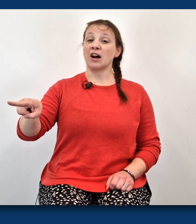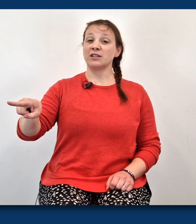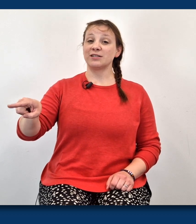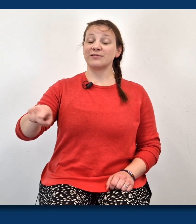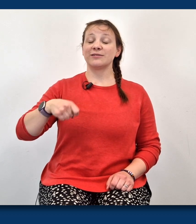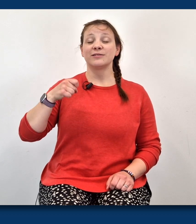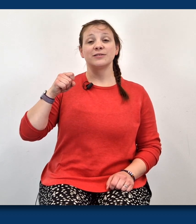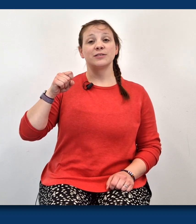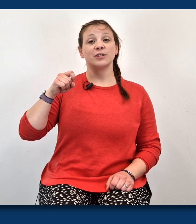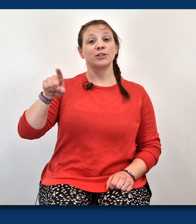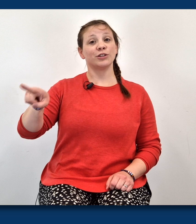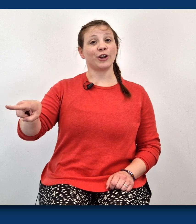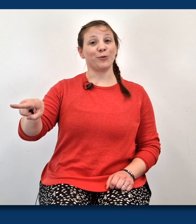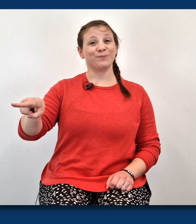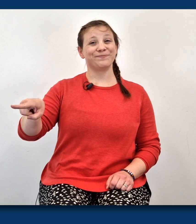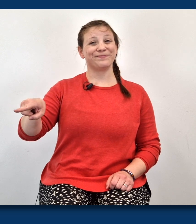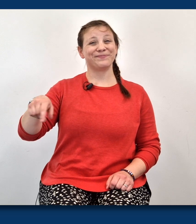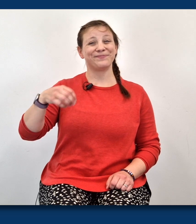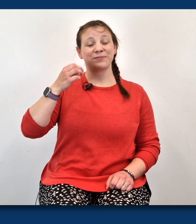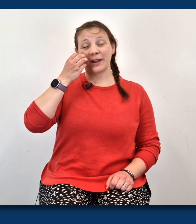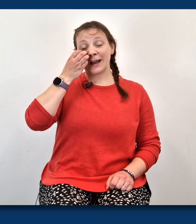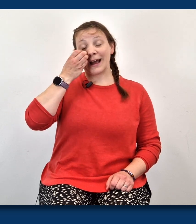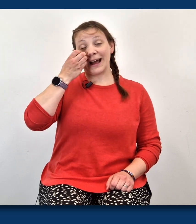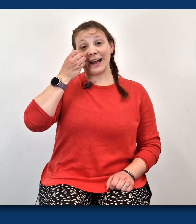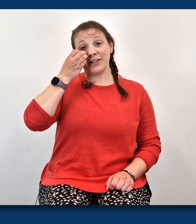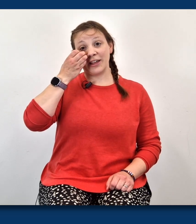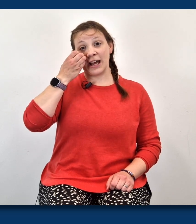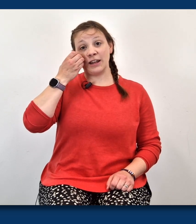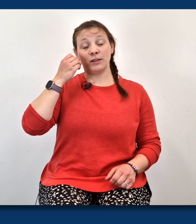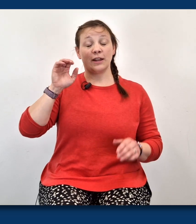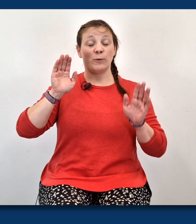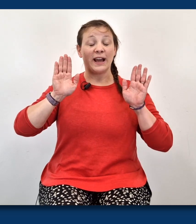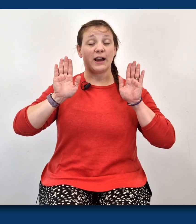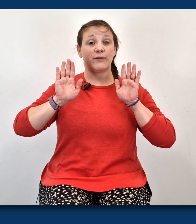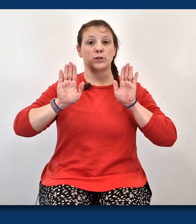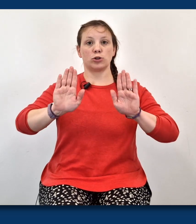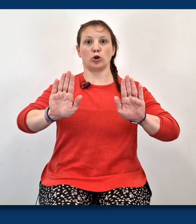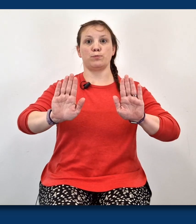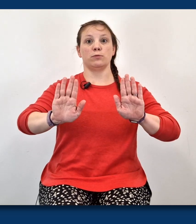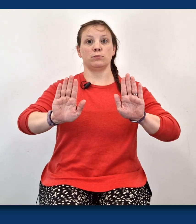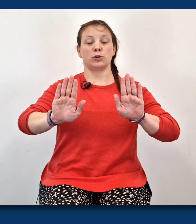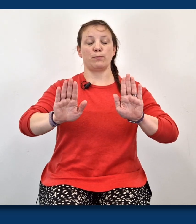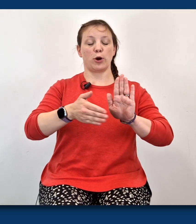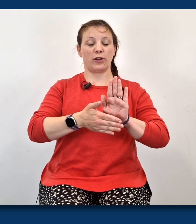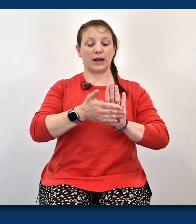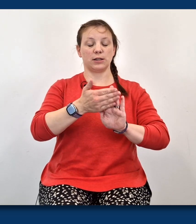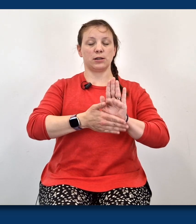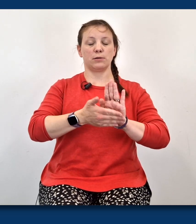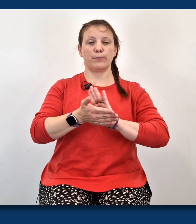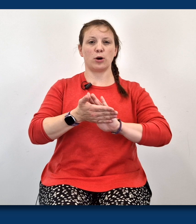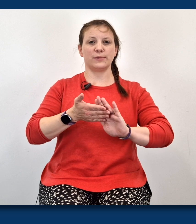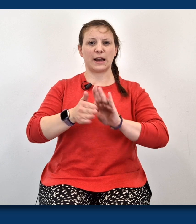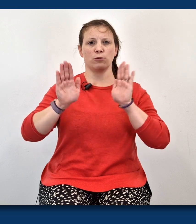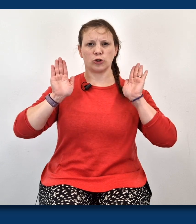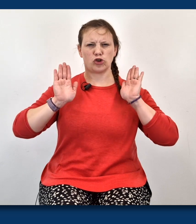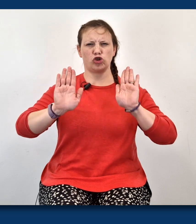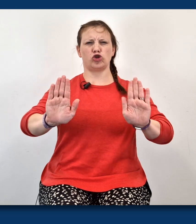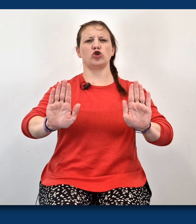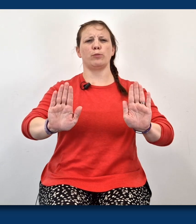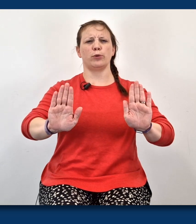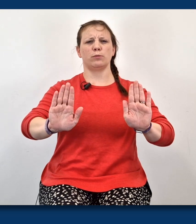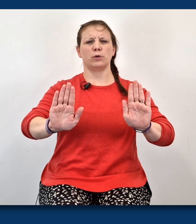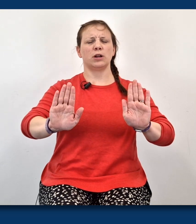Start. Go. And then we have stop. So both hands, palms out.